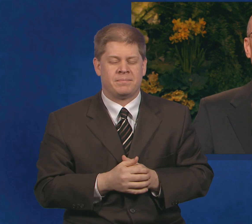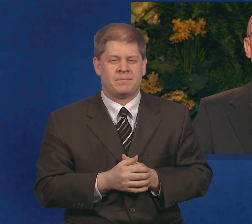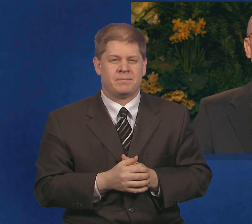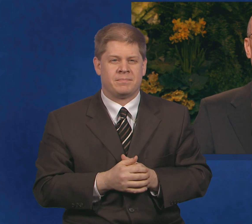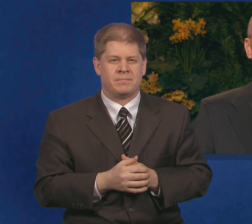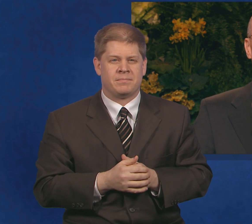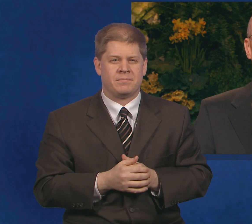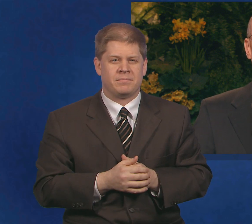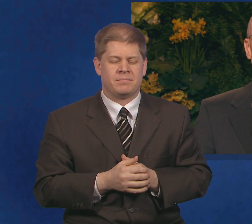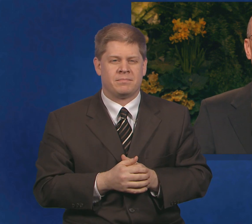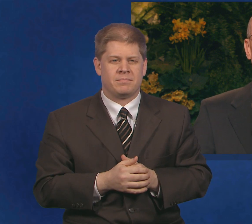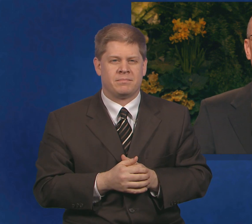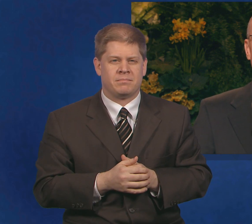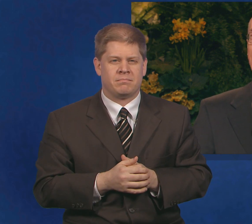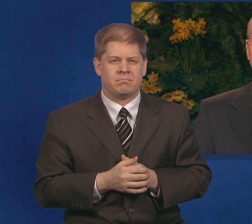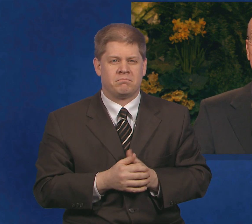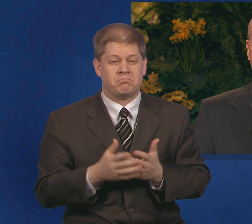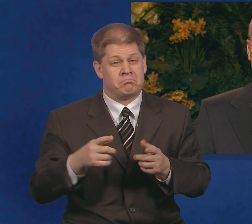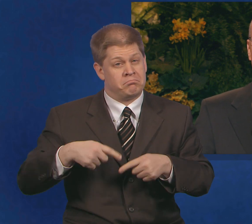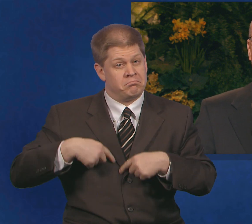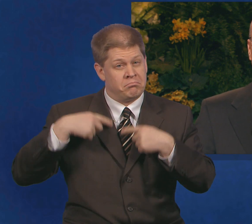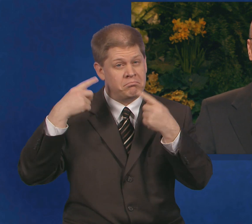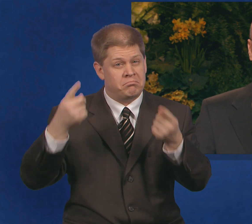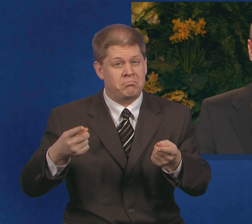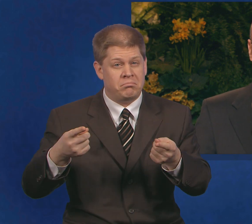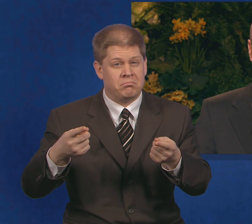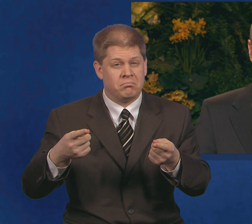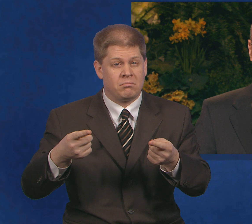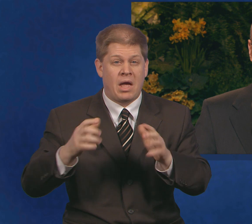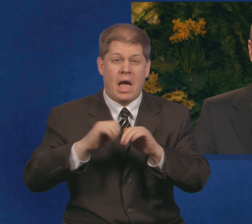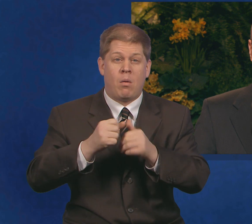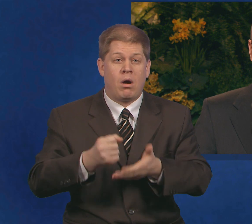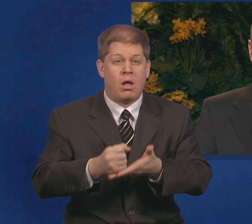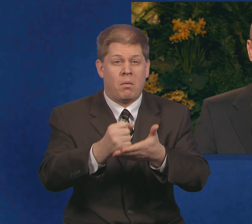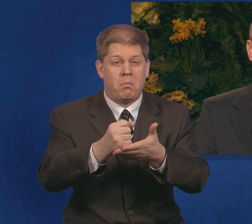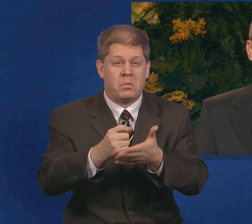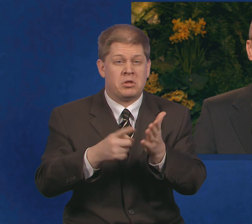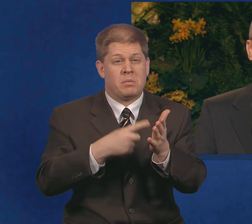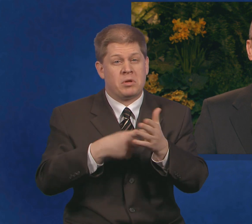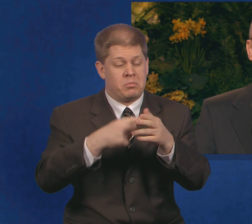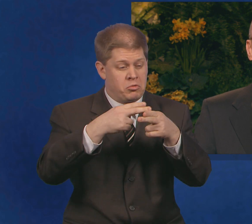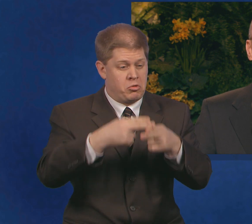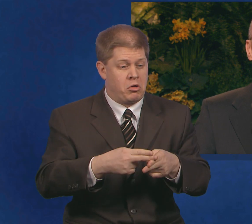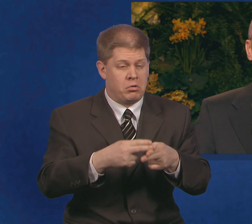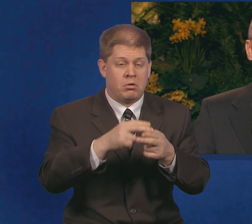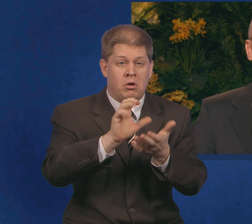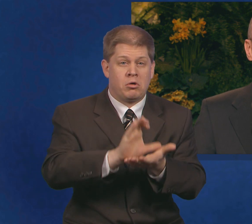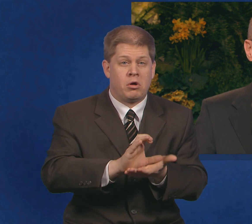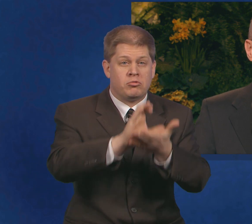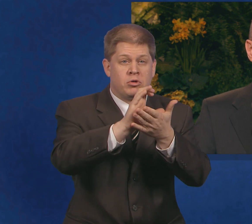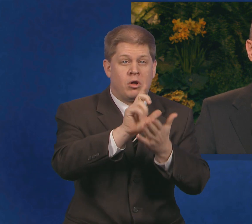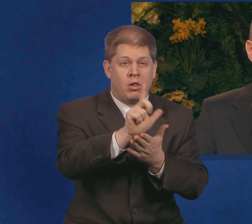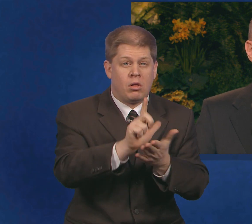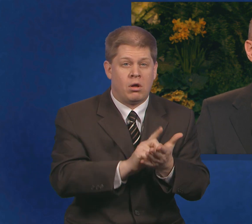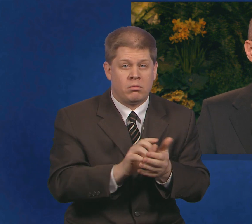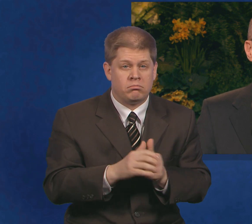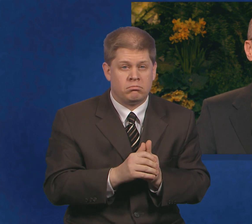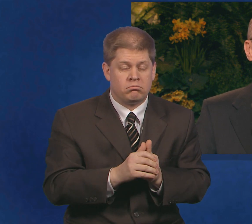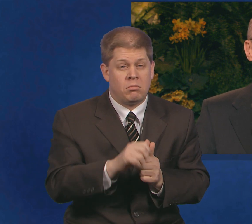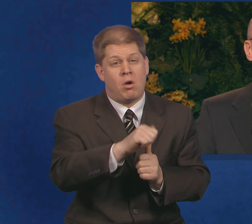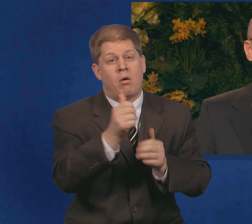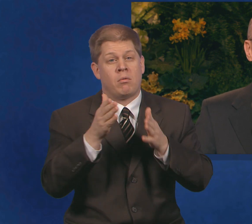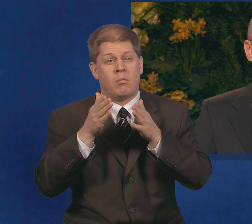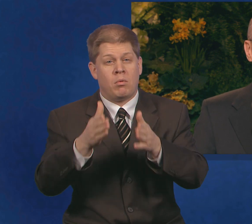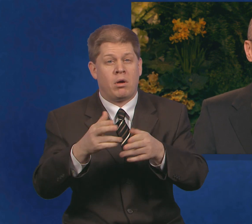helping has at times been called living the law of consecration. In another period, His way was called the